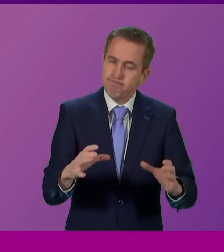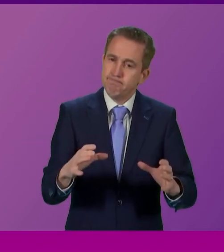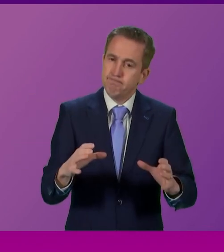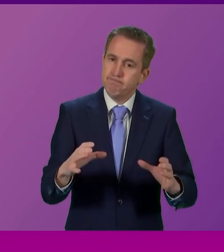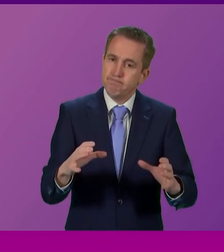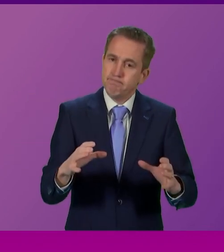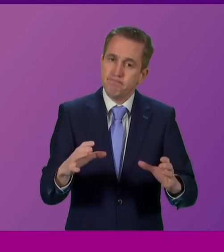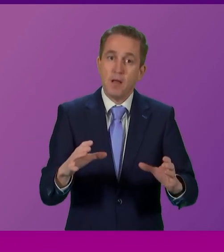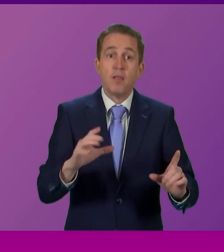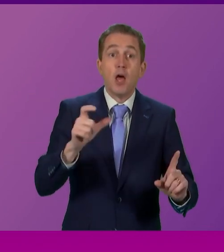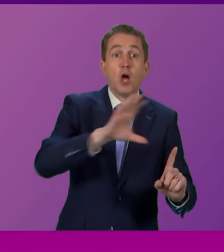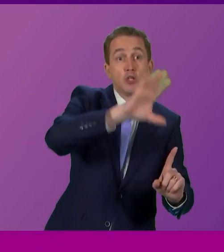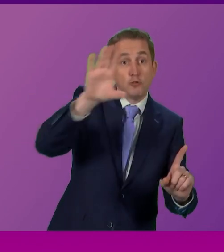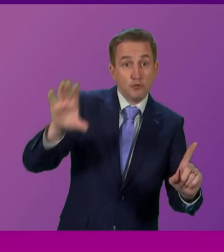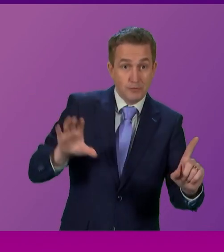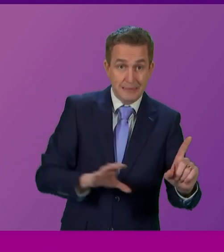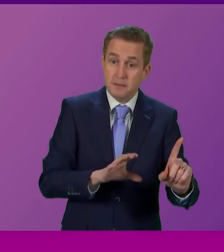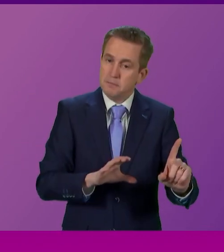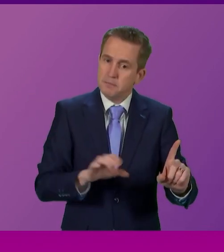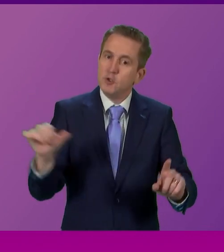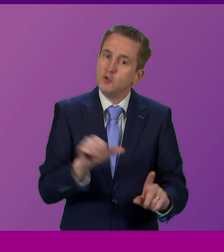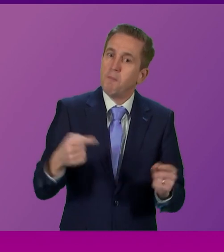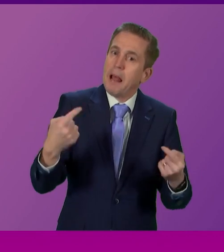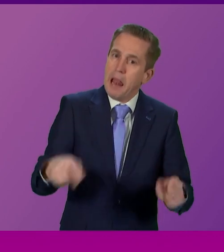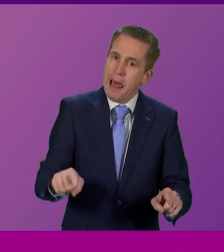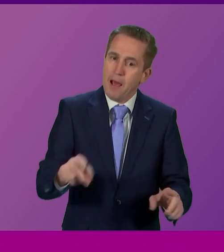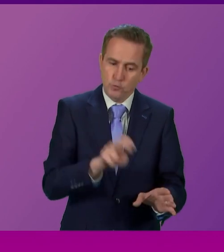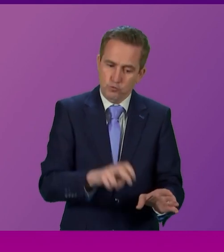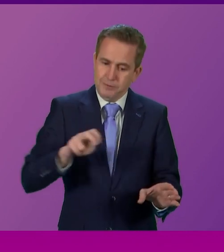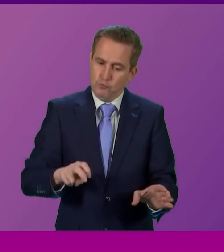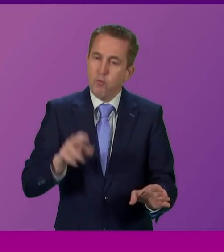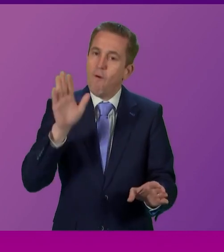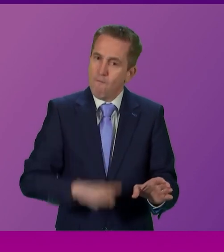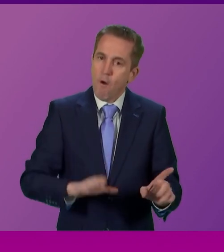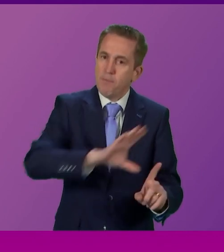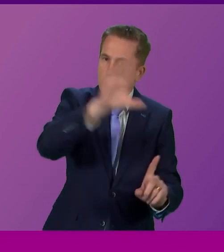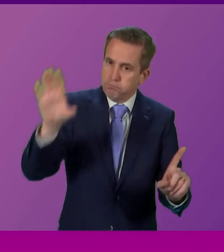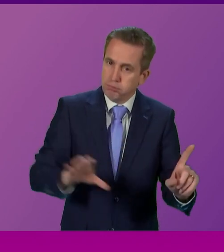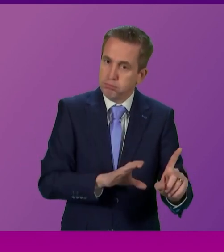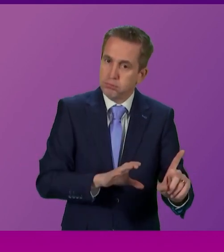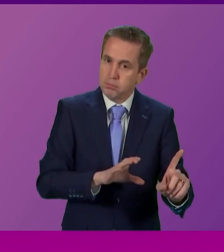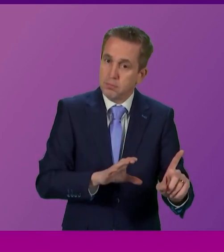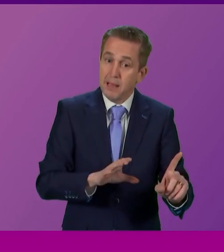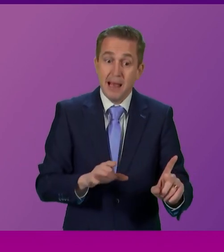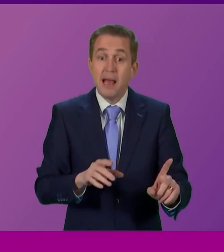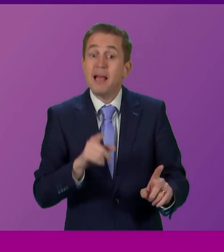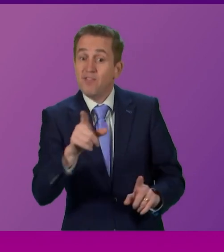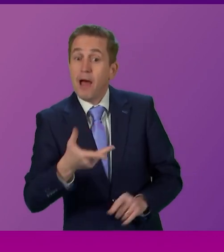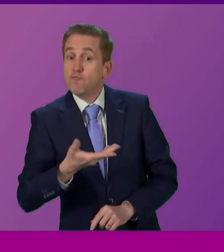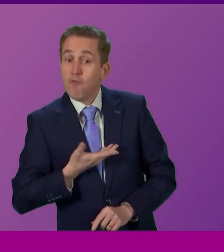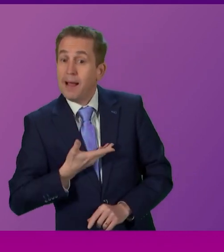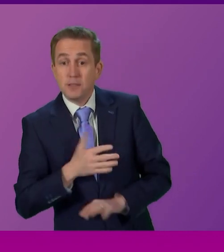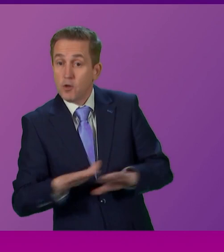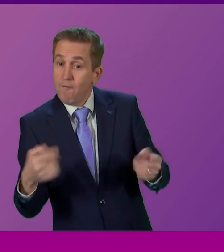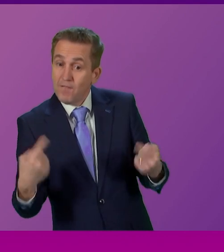part, any of its parts democratically to choose to withdraw from the union. If this were not so, a nation could